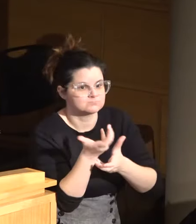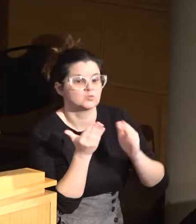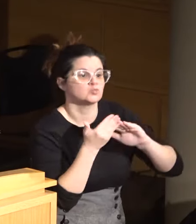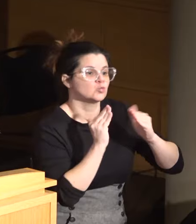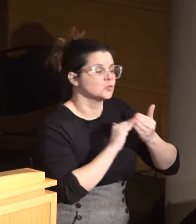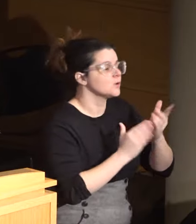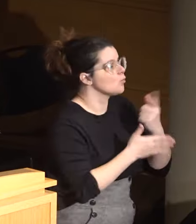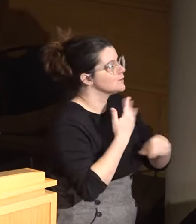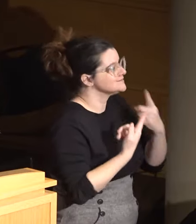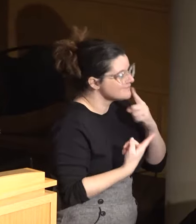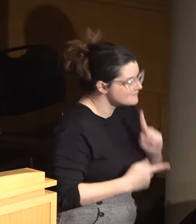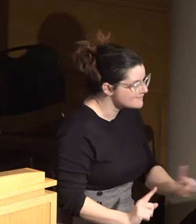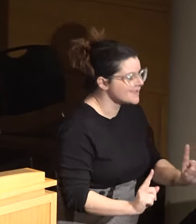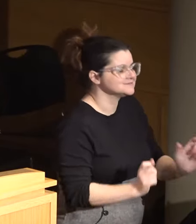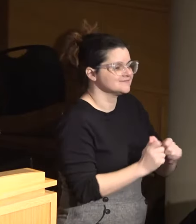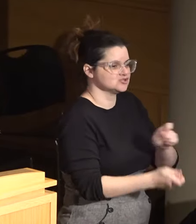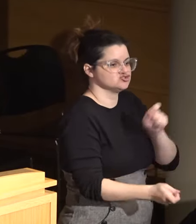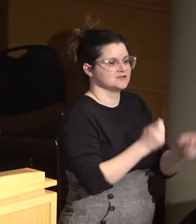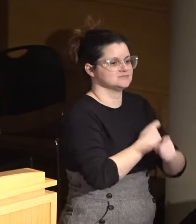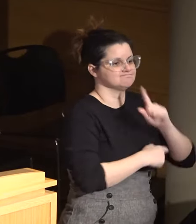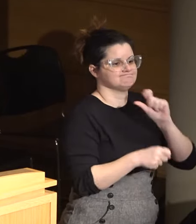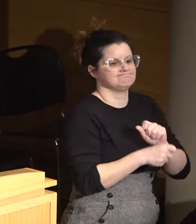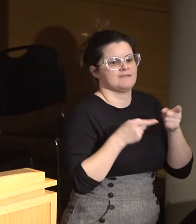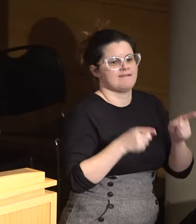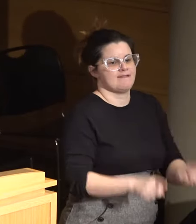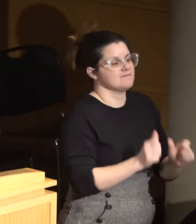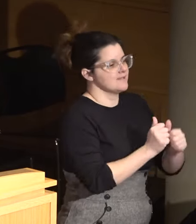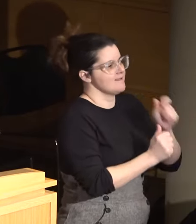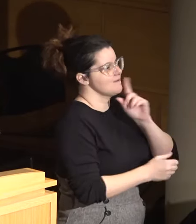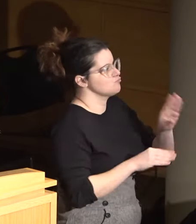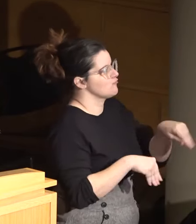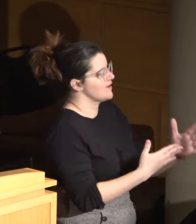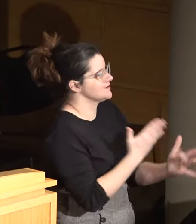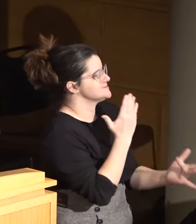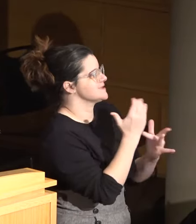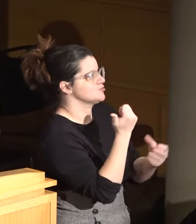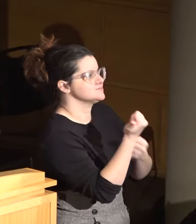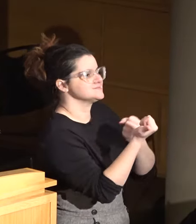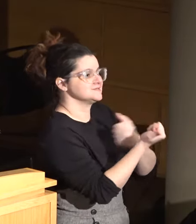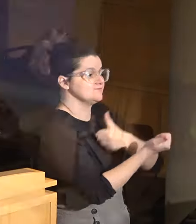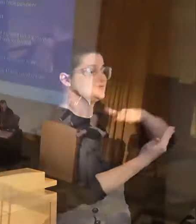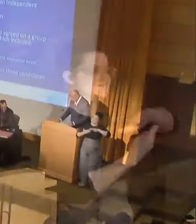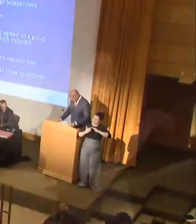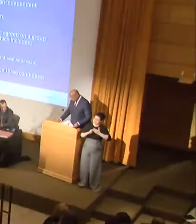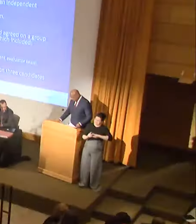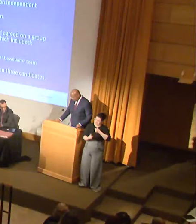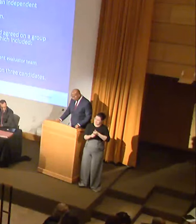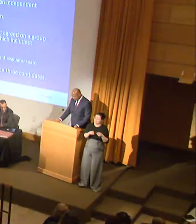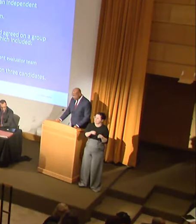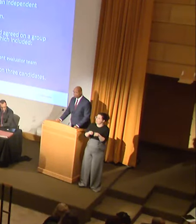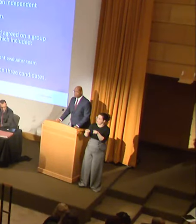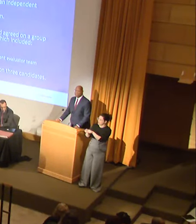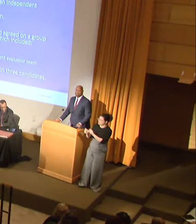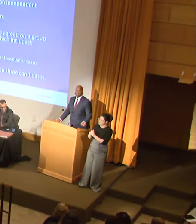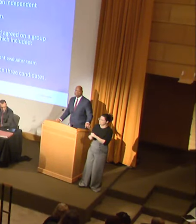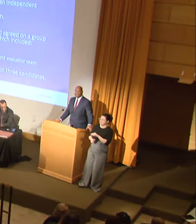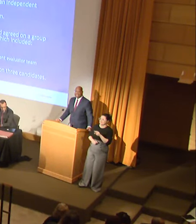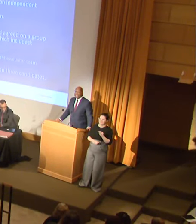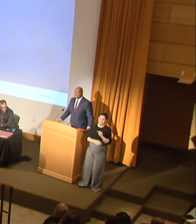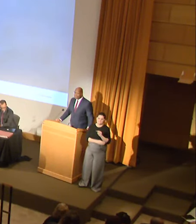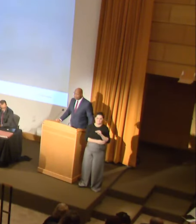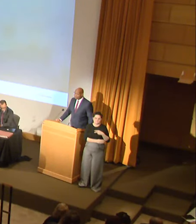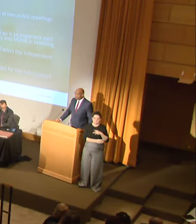effectiveness of the changes being made, and providing technical assistance to the city and the Minnesota Police Department.